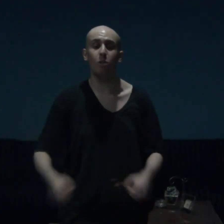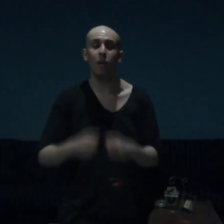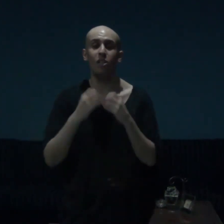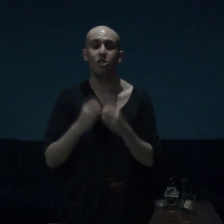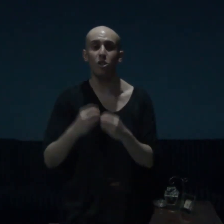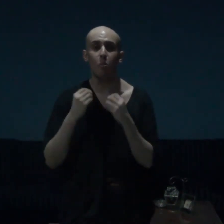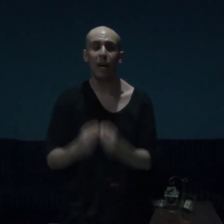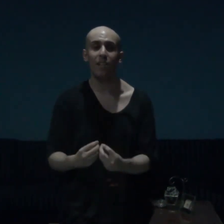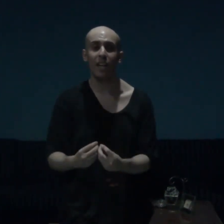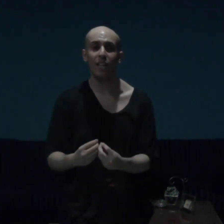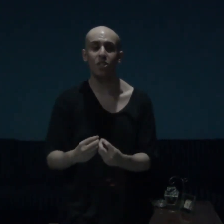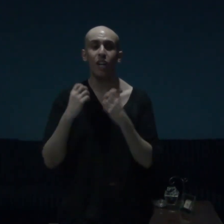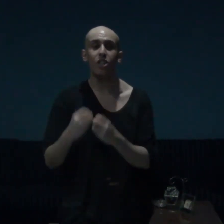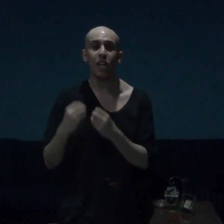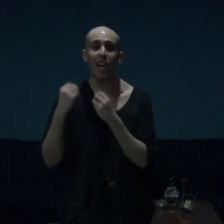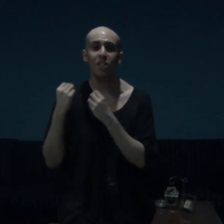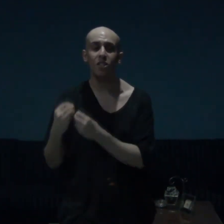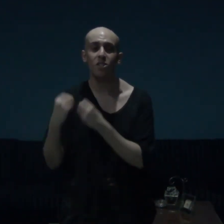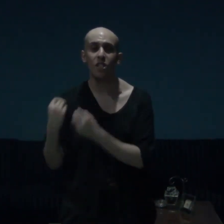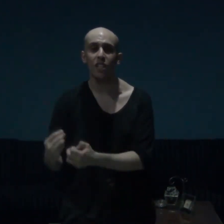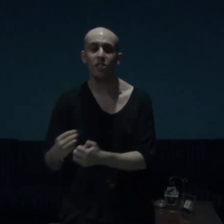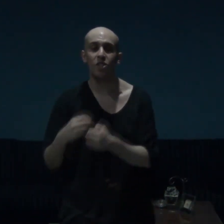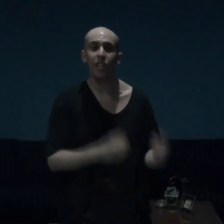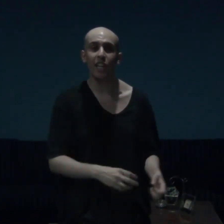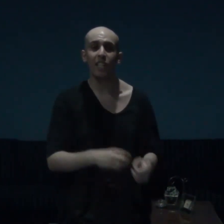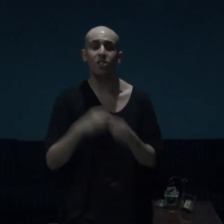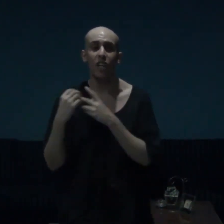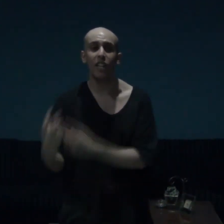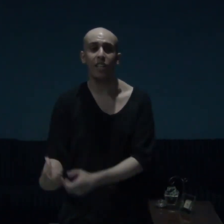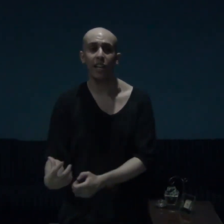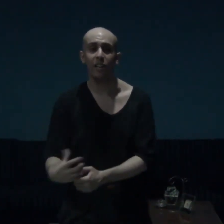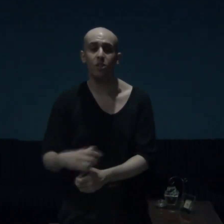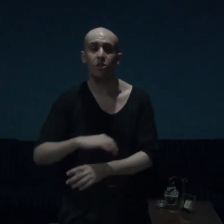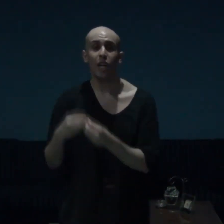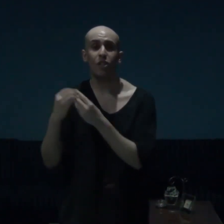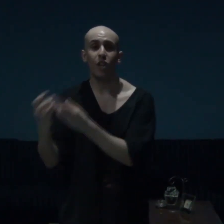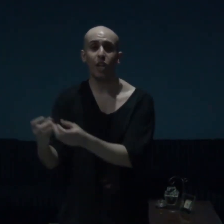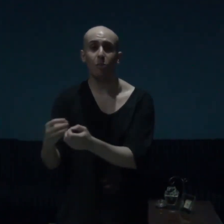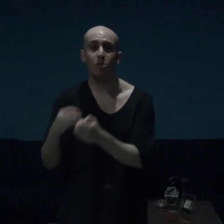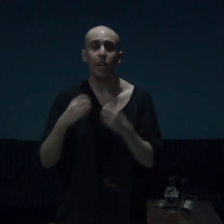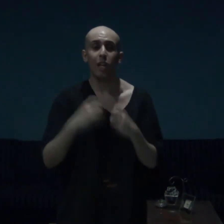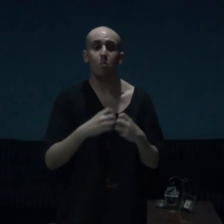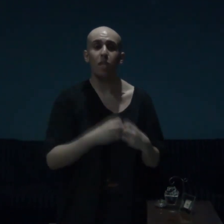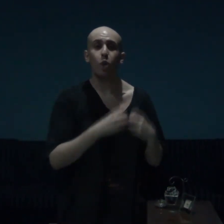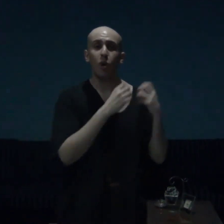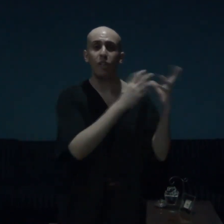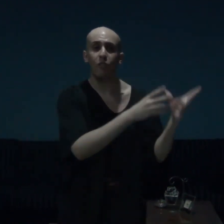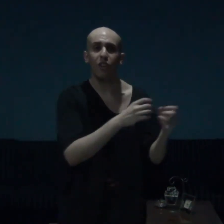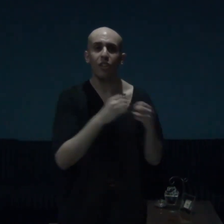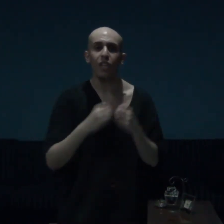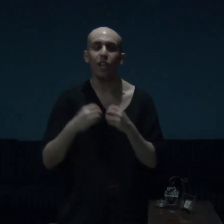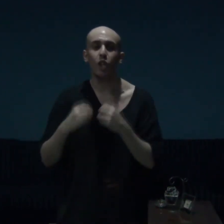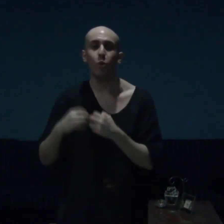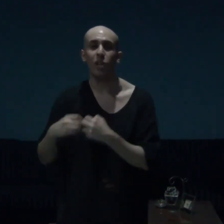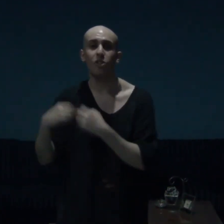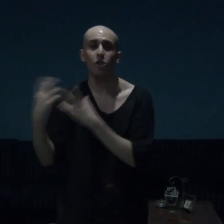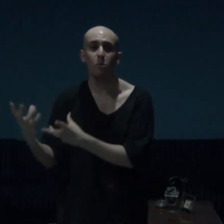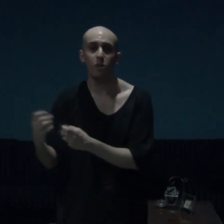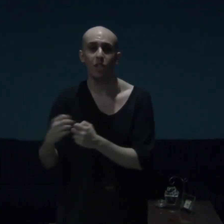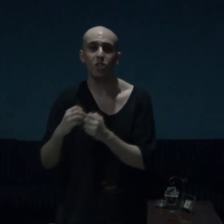and so badass, and the action scenes, guys and gals, at times can be quite funny, and quite humorous,